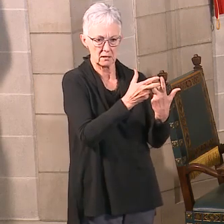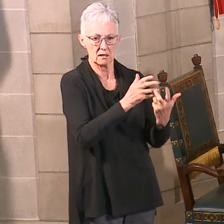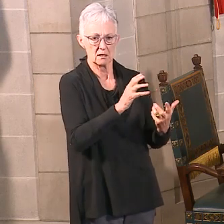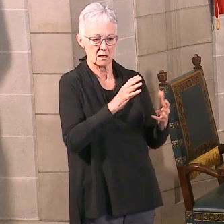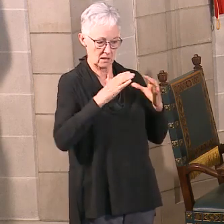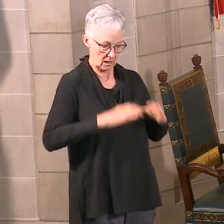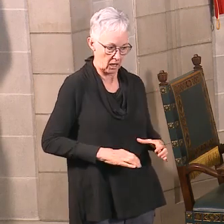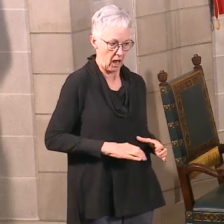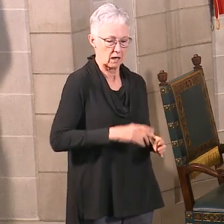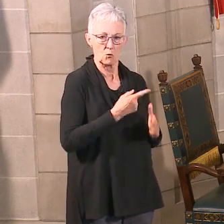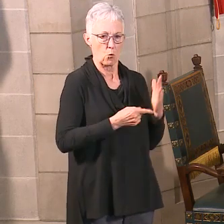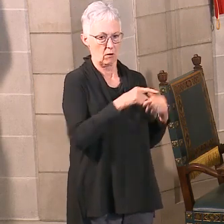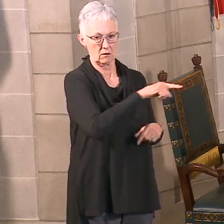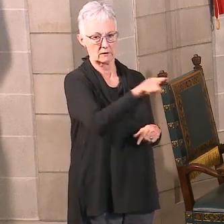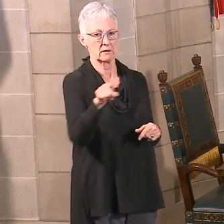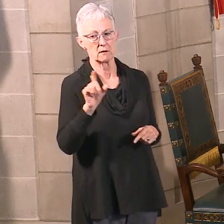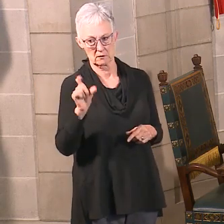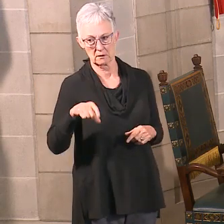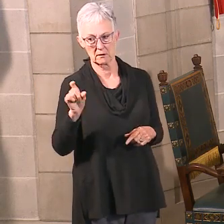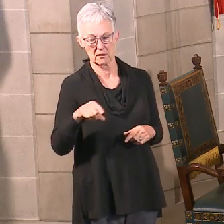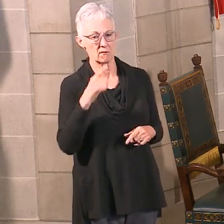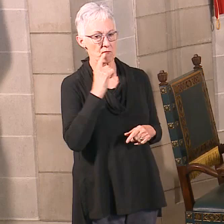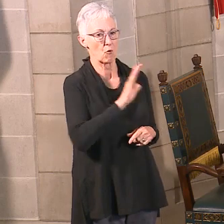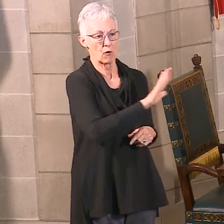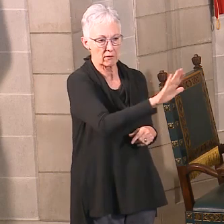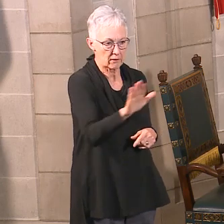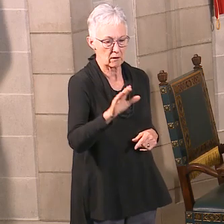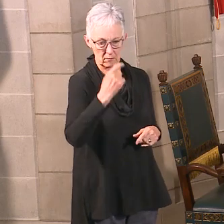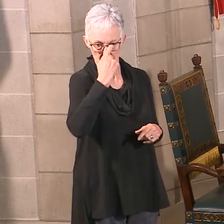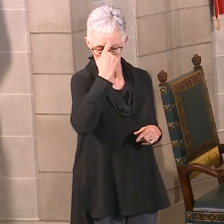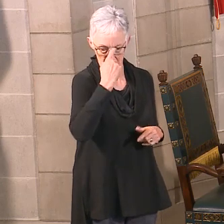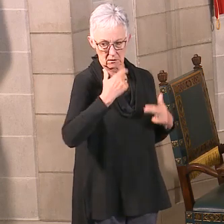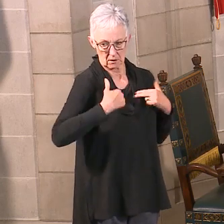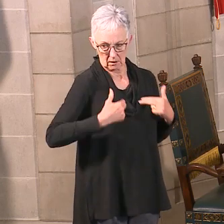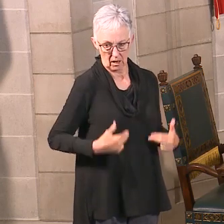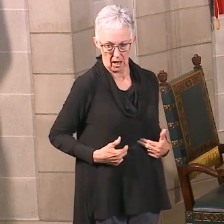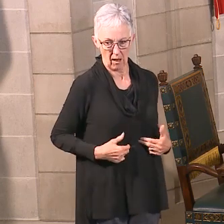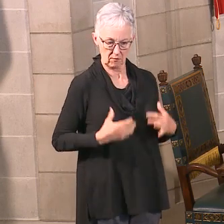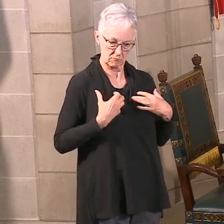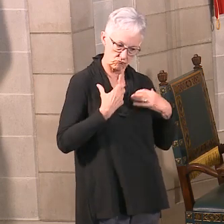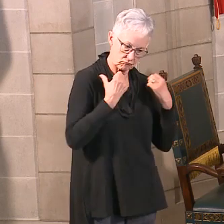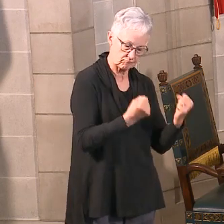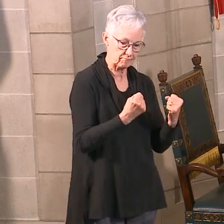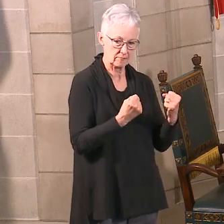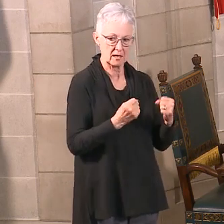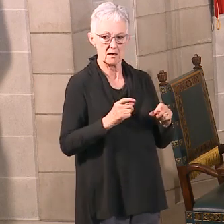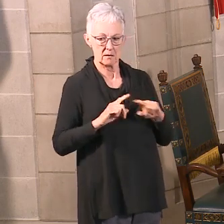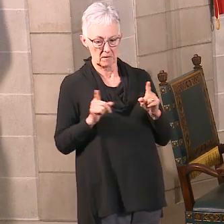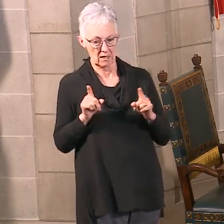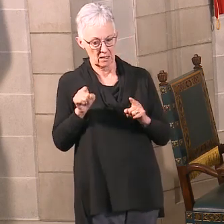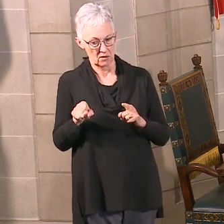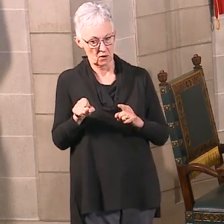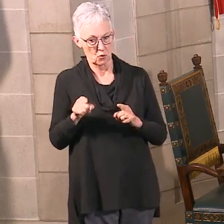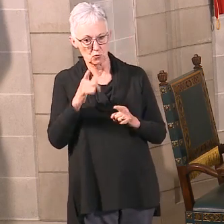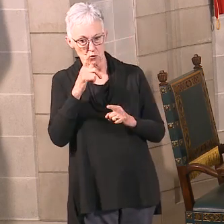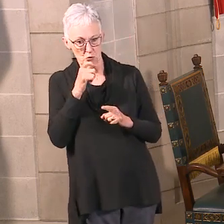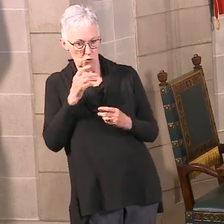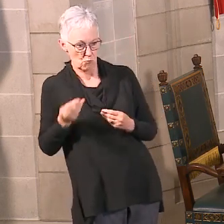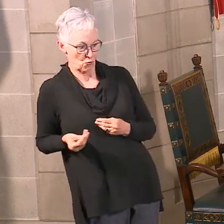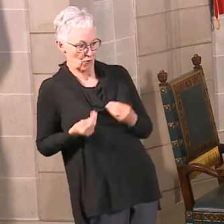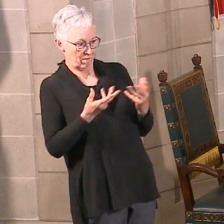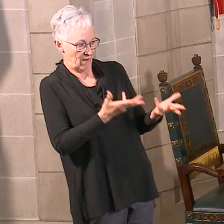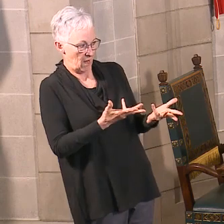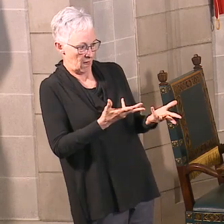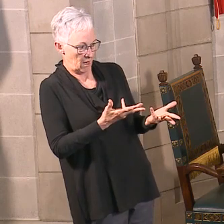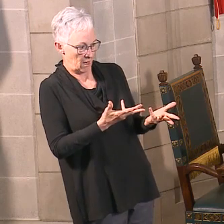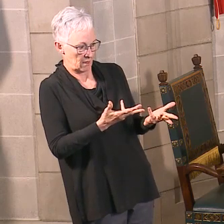their clients' behavioral health needs are met. But as Sherry also mentioned, those providers are having their mental health challenged as well.